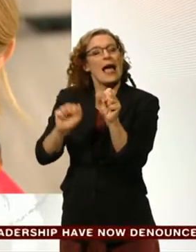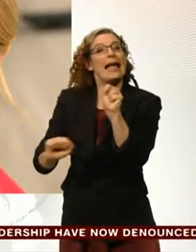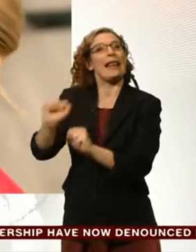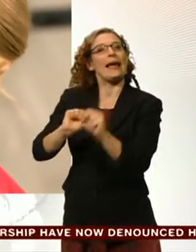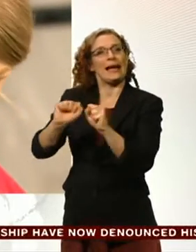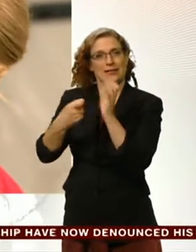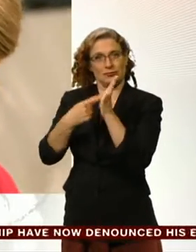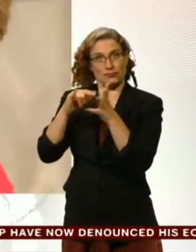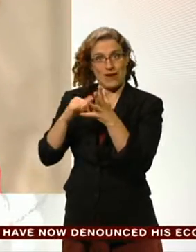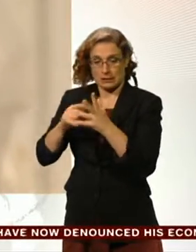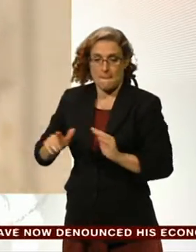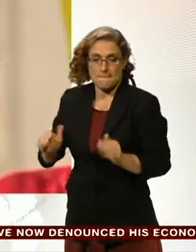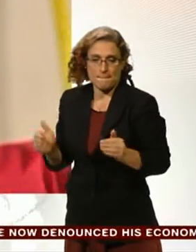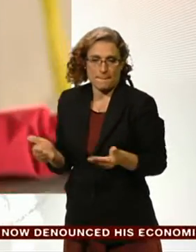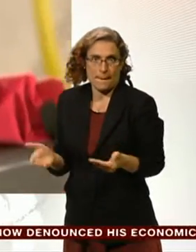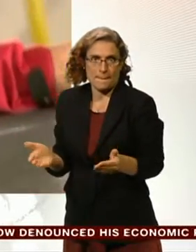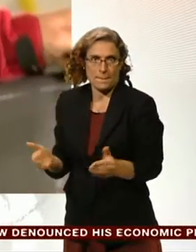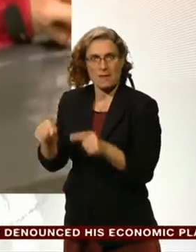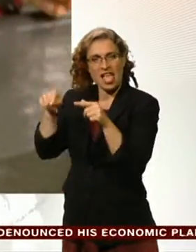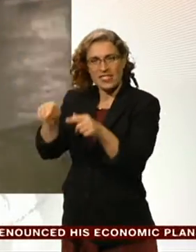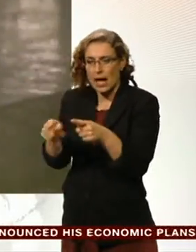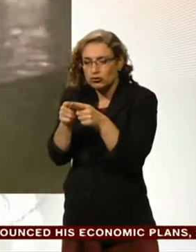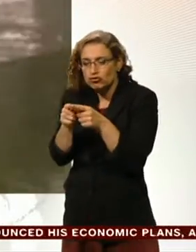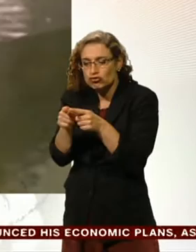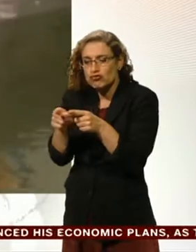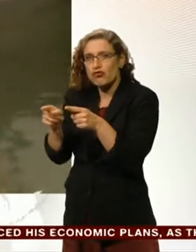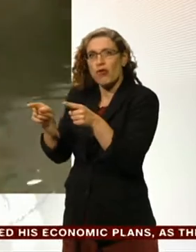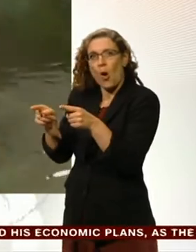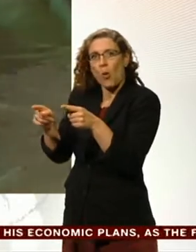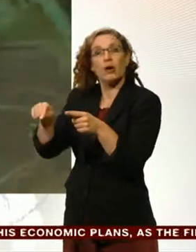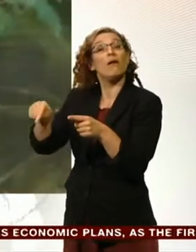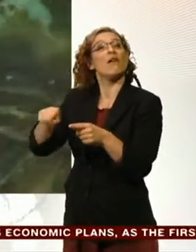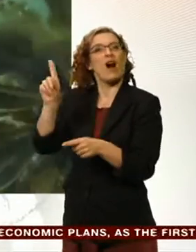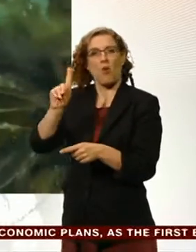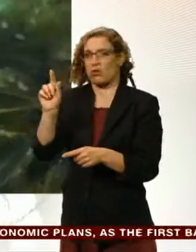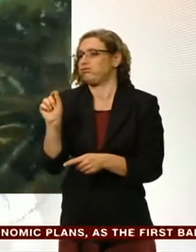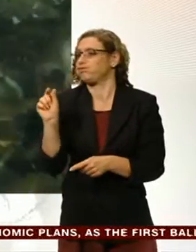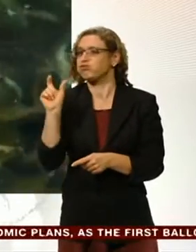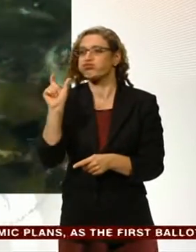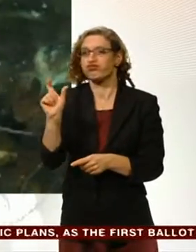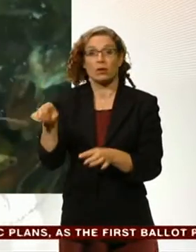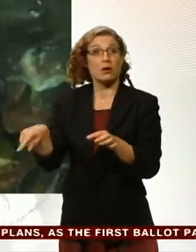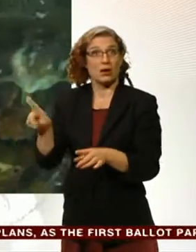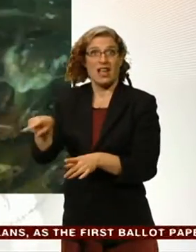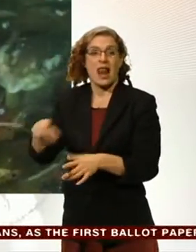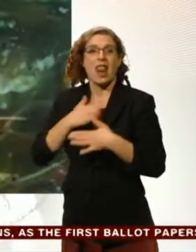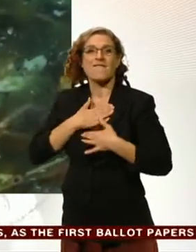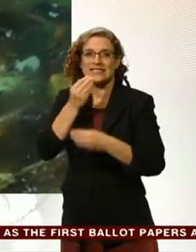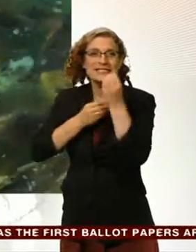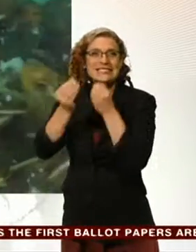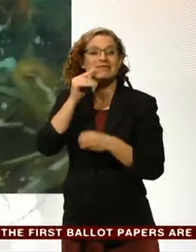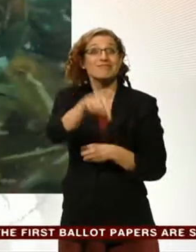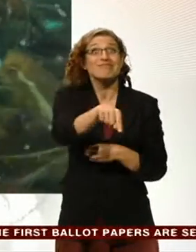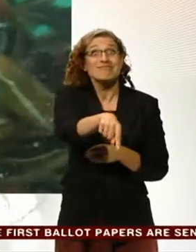here for the first time for delivery to Scottish salmon farms. These fish are a specially reared weapon against a common and